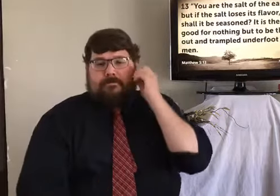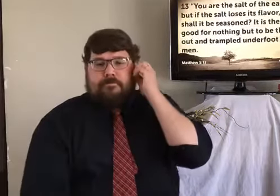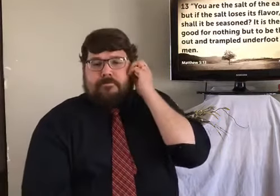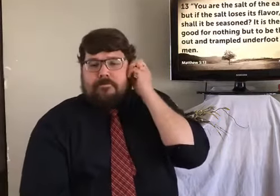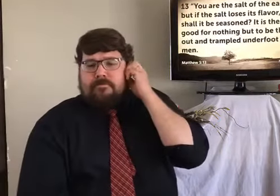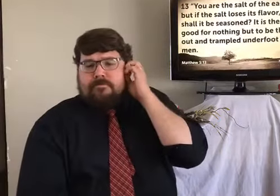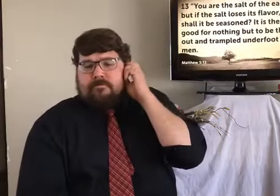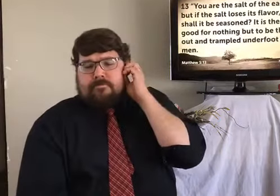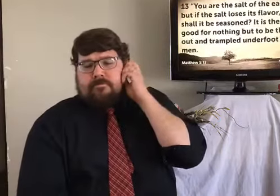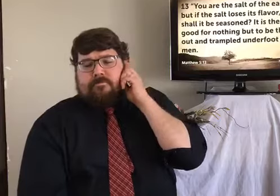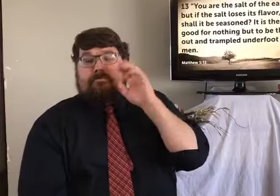name, amen. Amen.